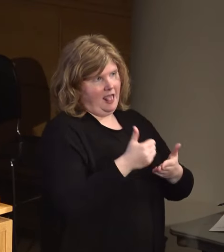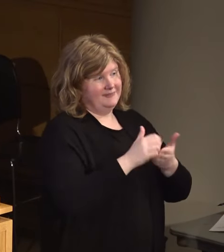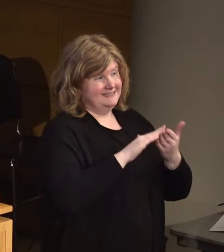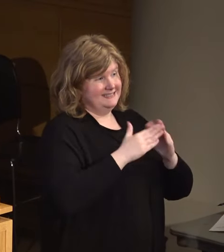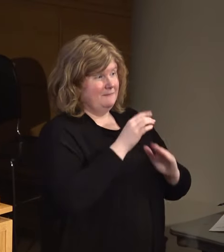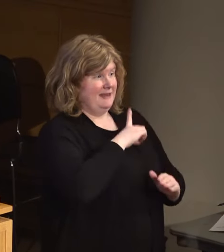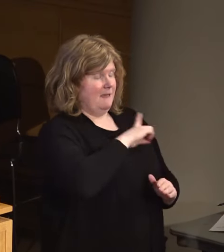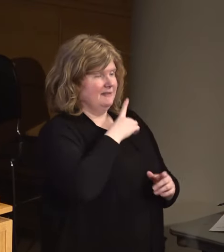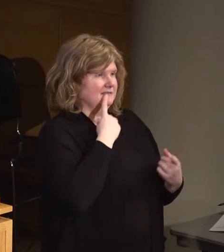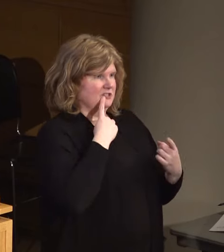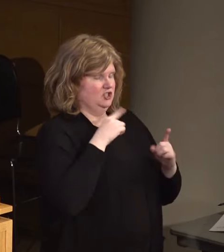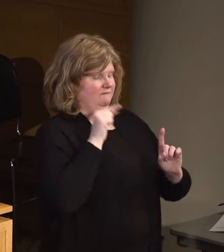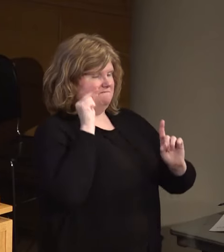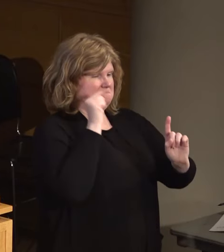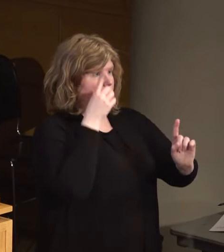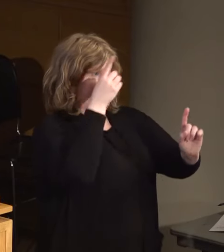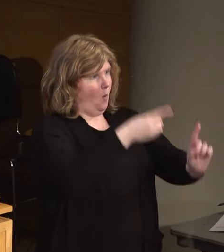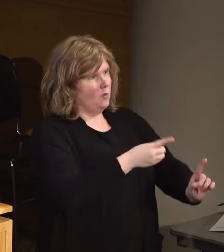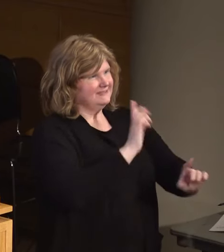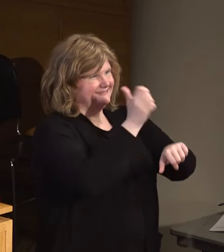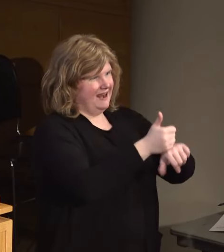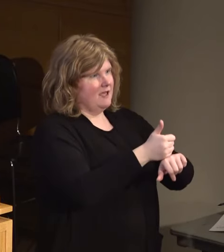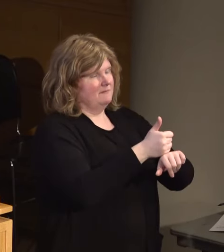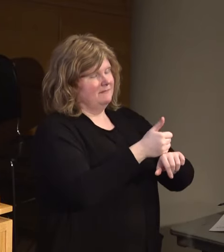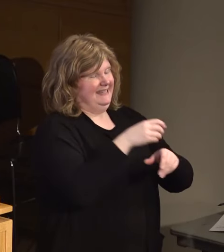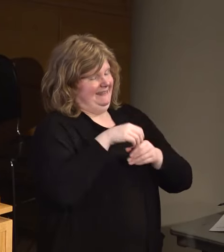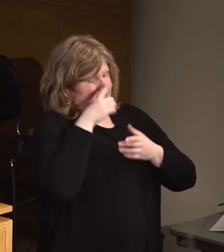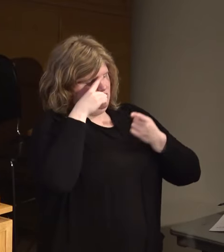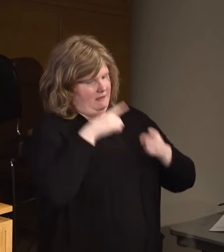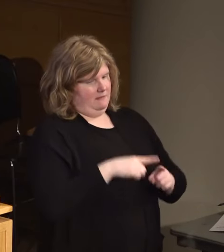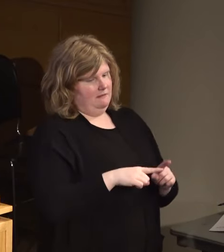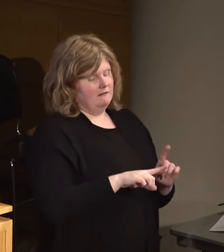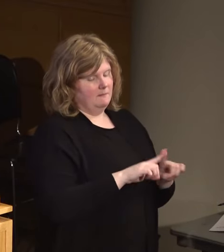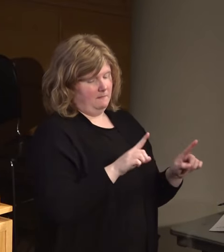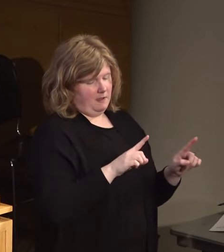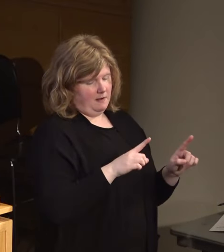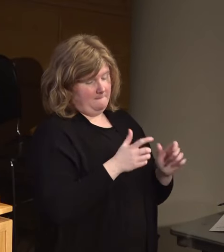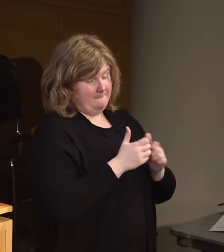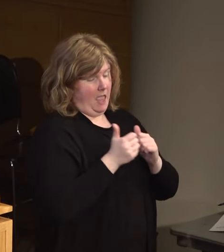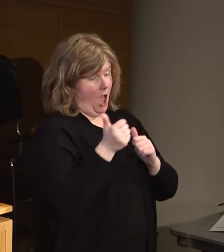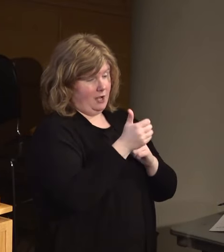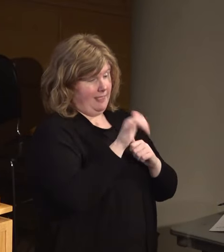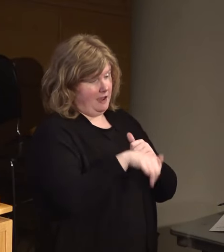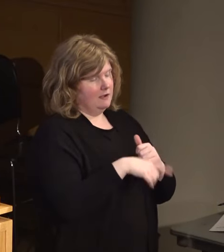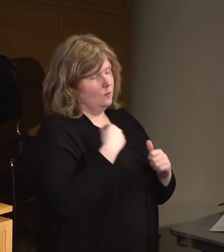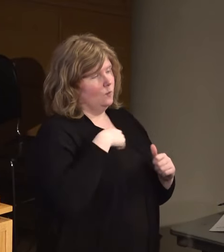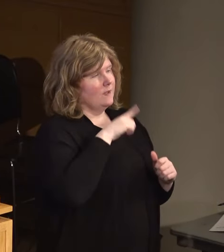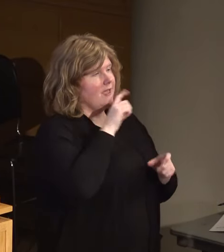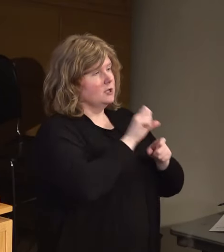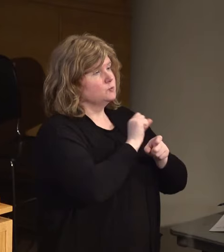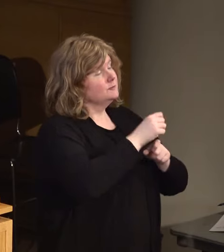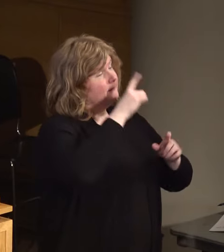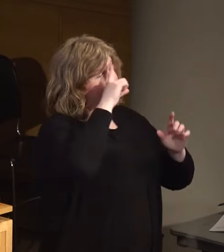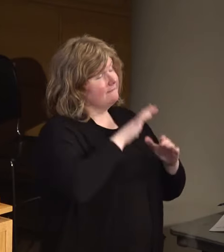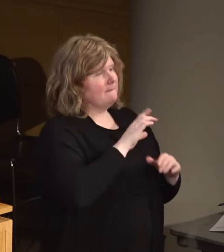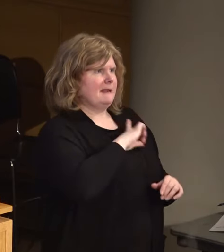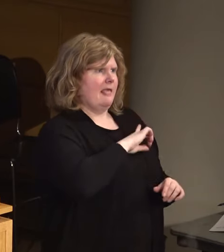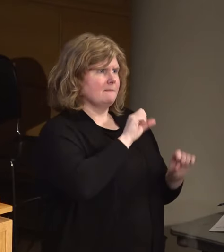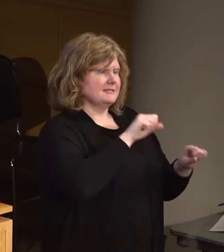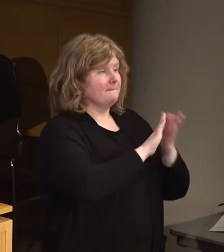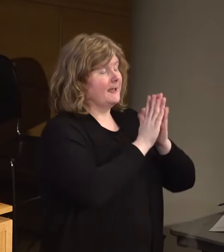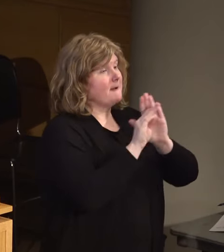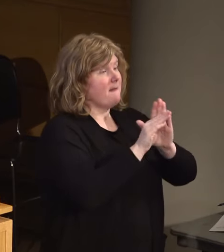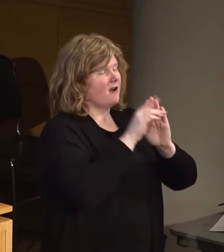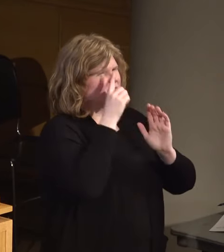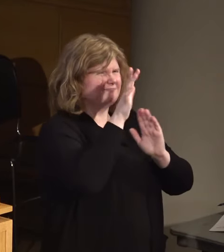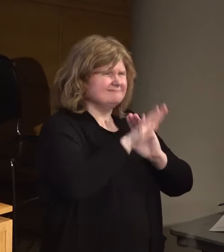Minneapolis achieve the goals set forth in the agreement. But beyond that, we actually believe that Minneapolis can be a model for the